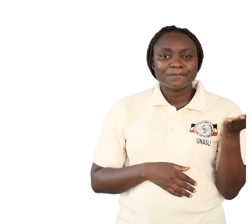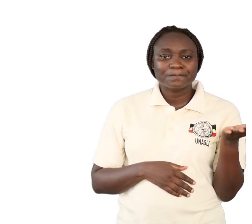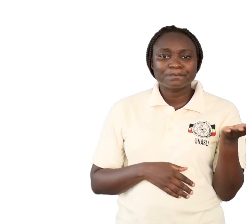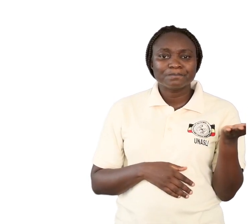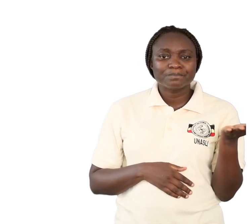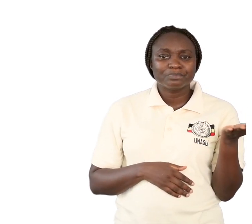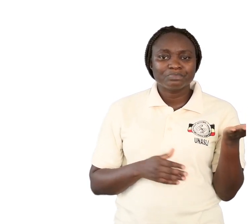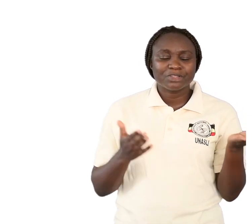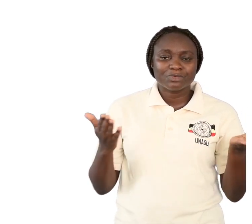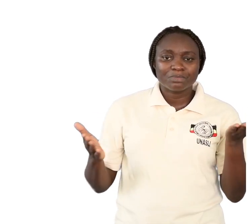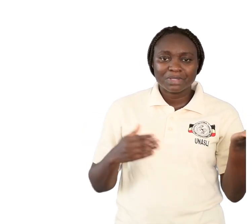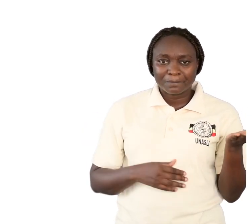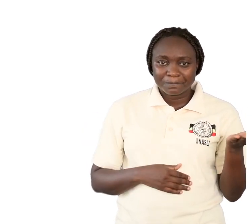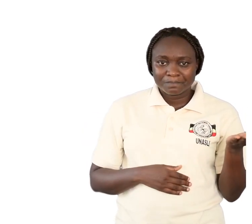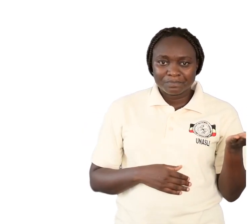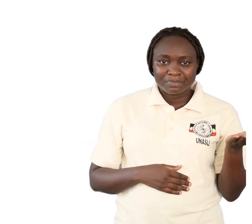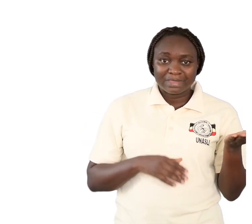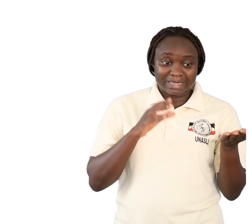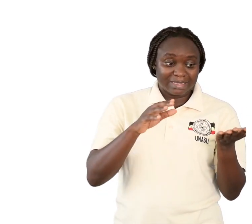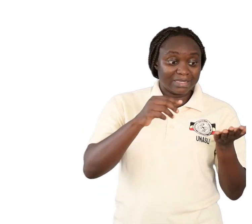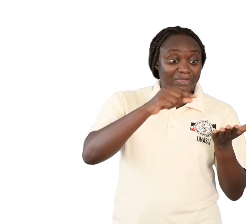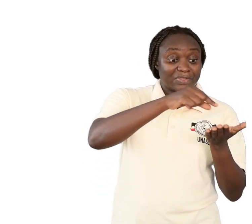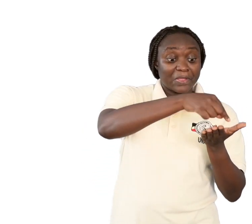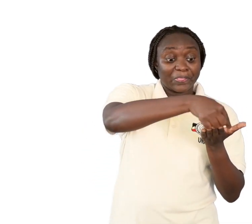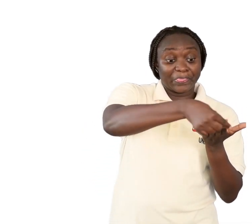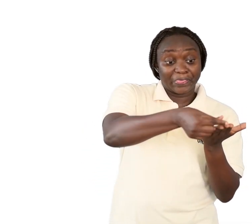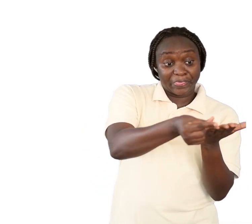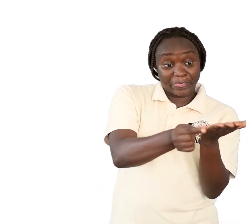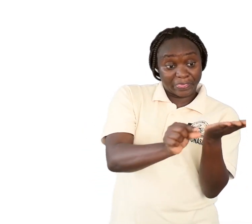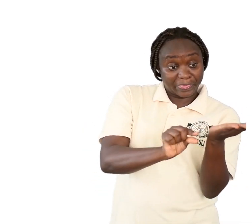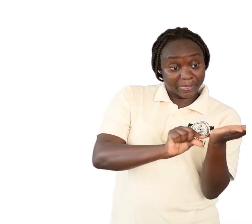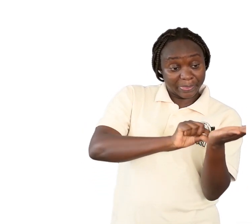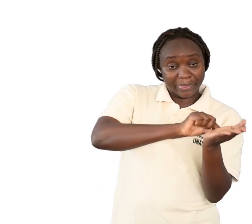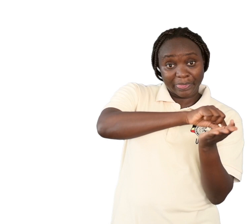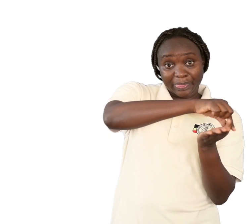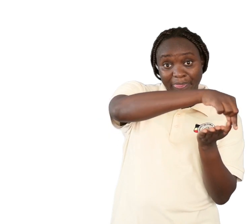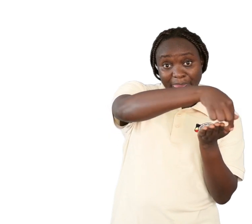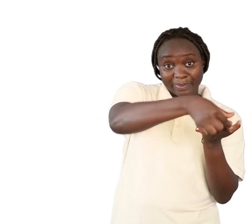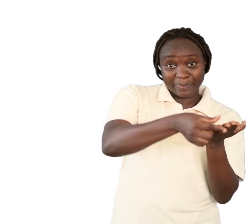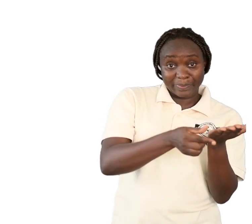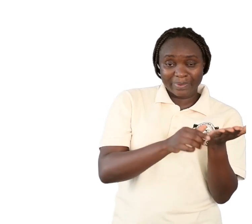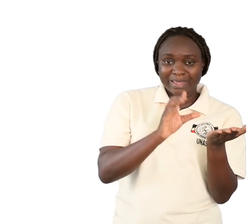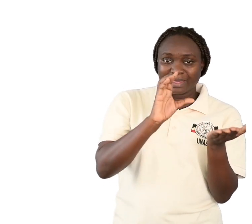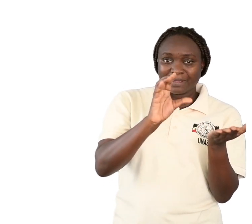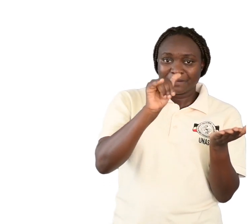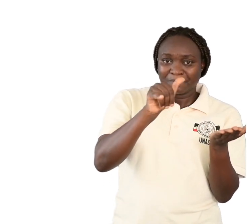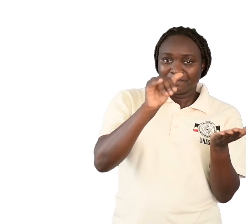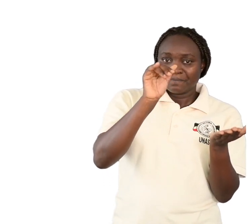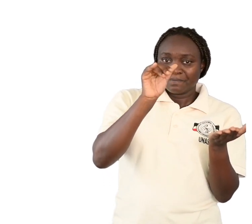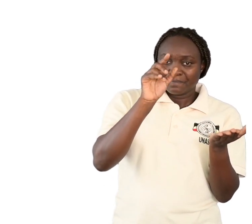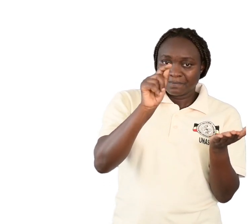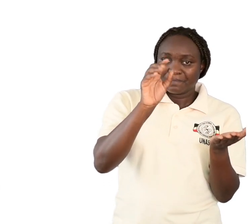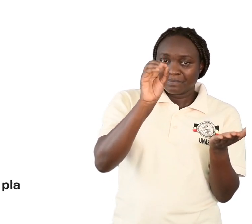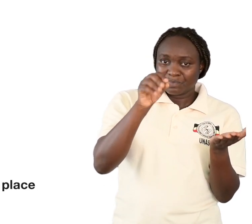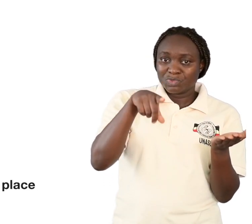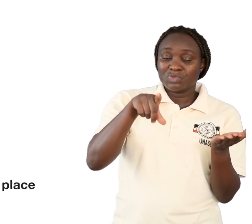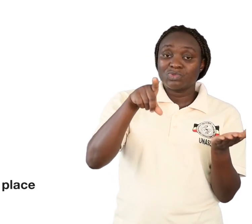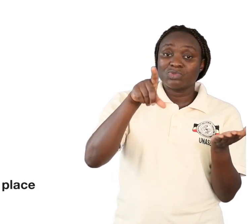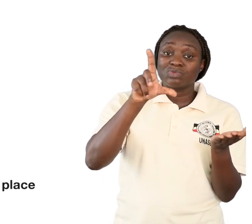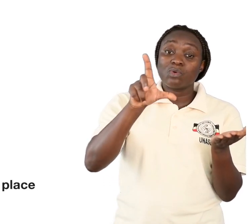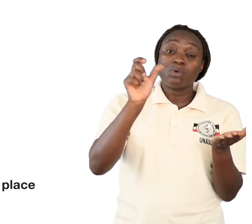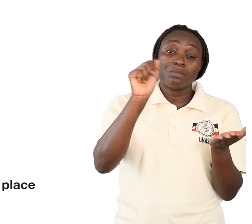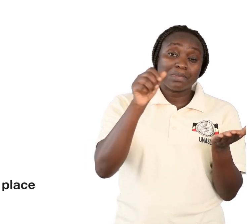Correct. It is the cytoplasm. And so, what do we think is the function